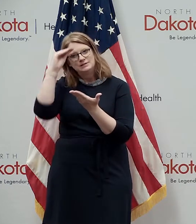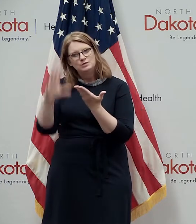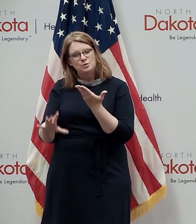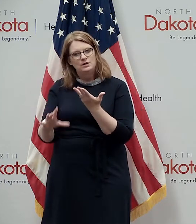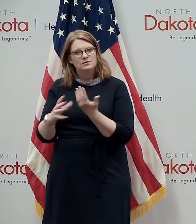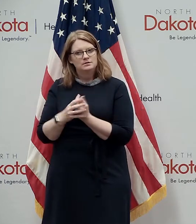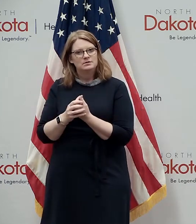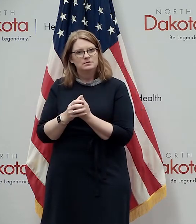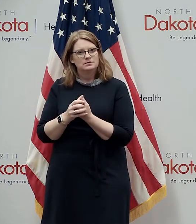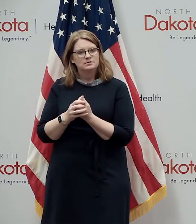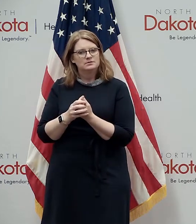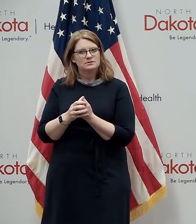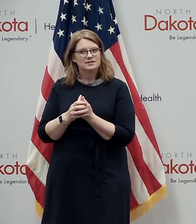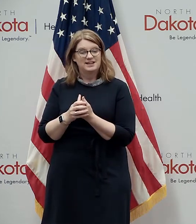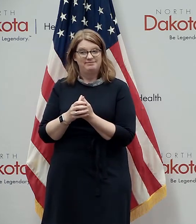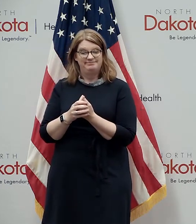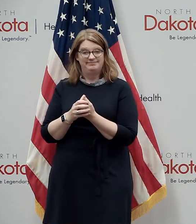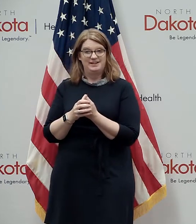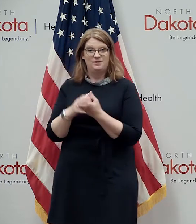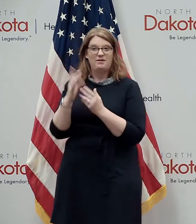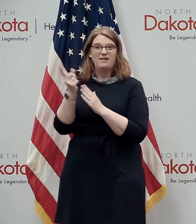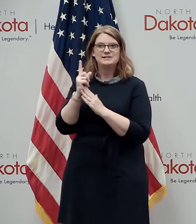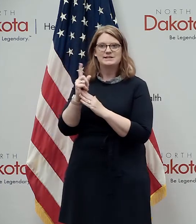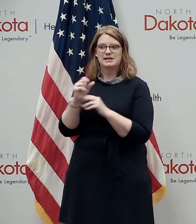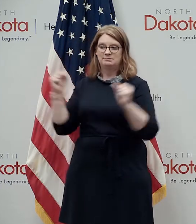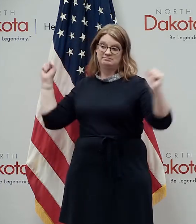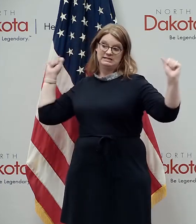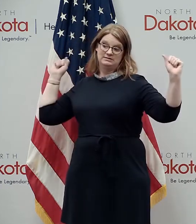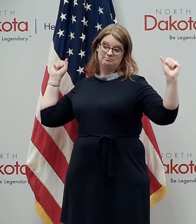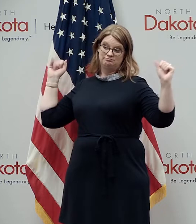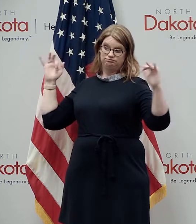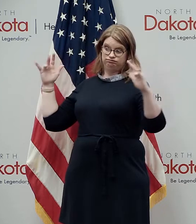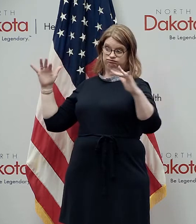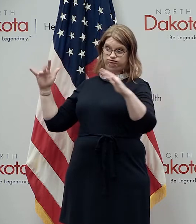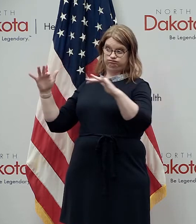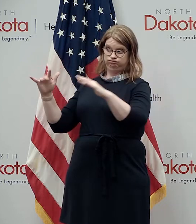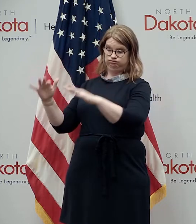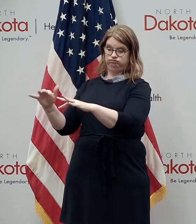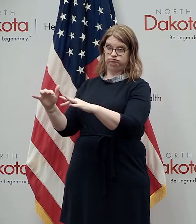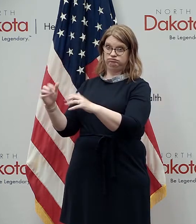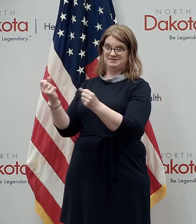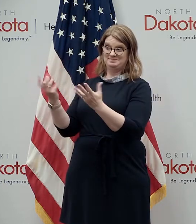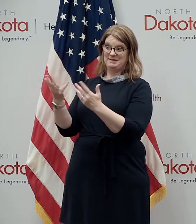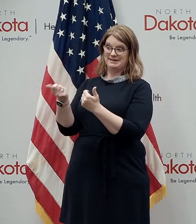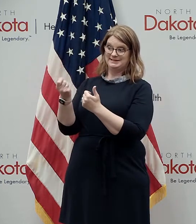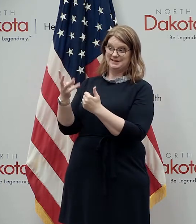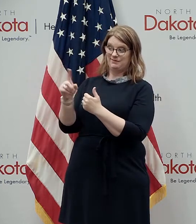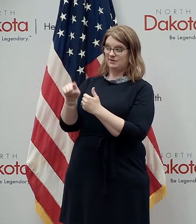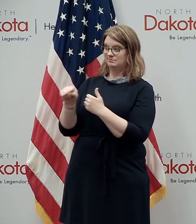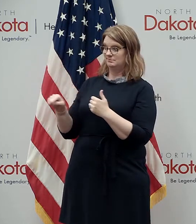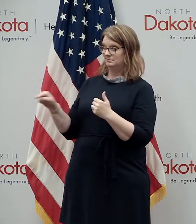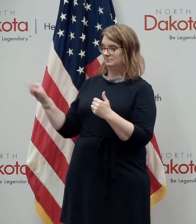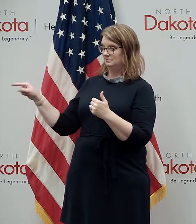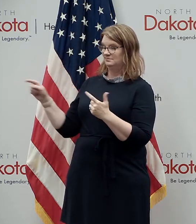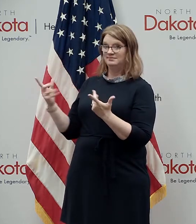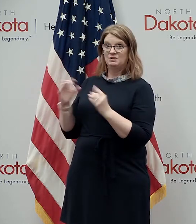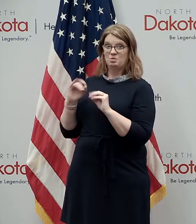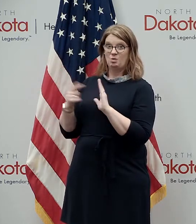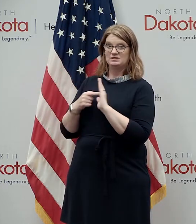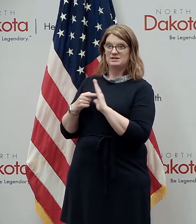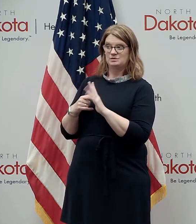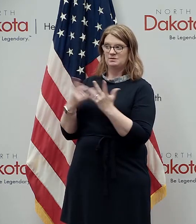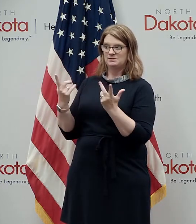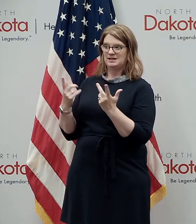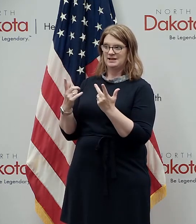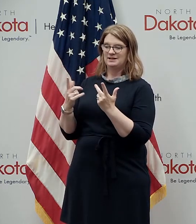asymptomatic or mildly symptomatic and putting them back with faculty and staff that may represent a vulnerable population so there'll be